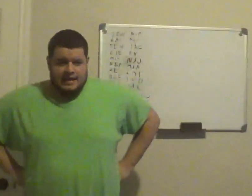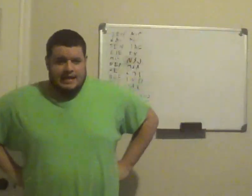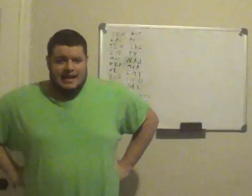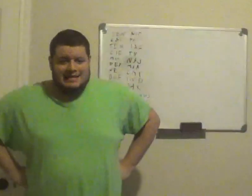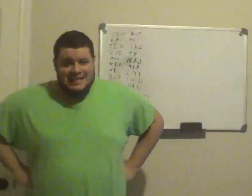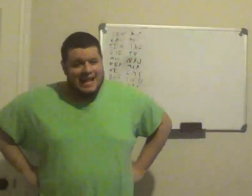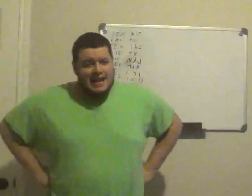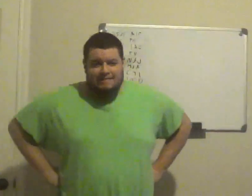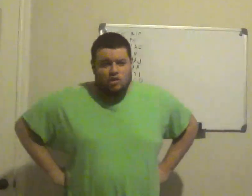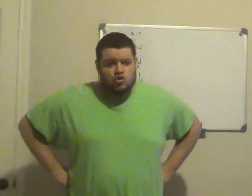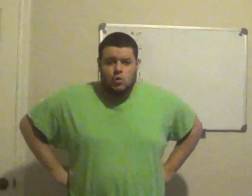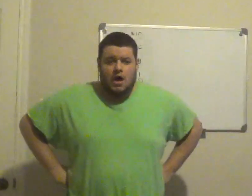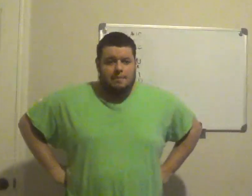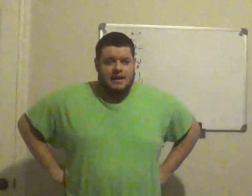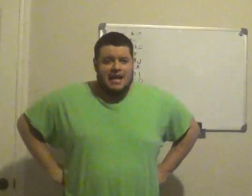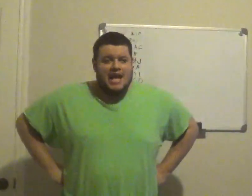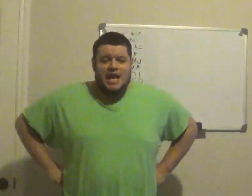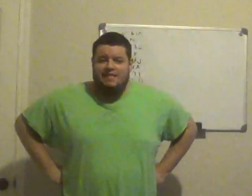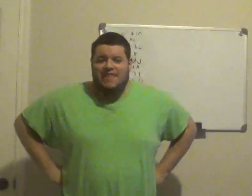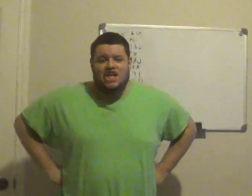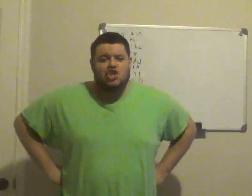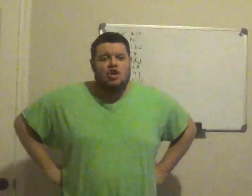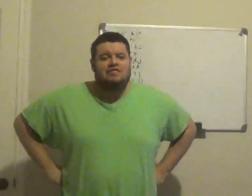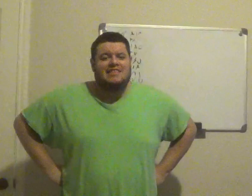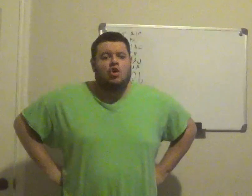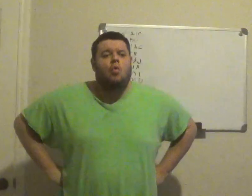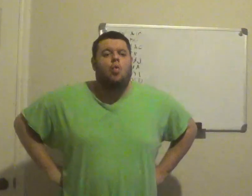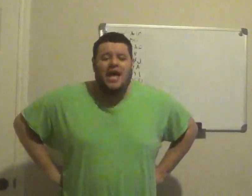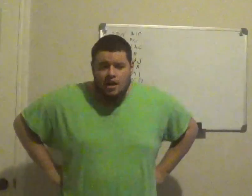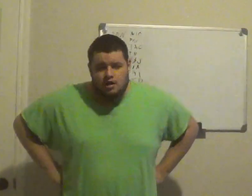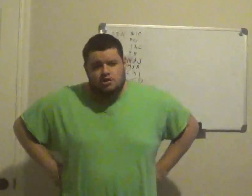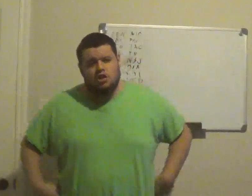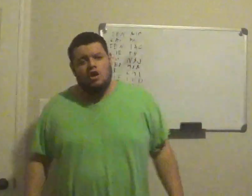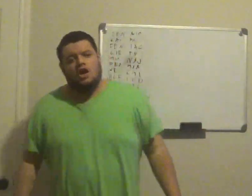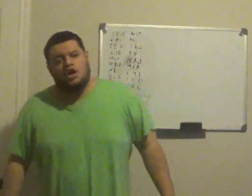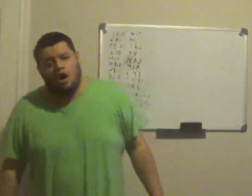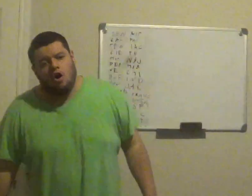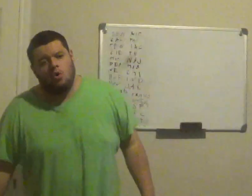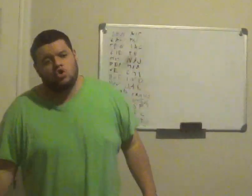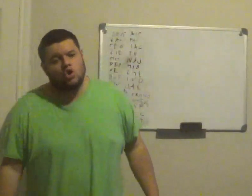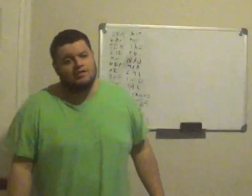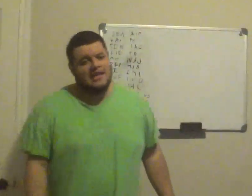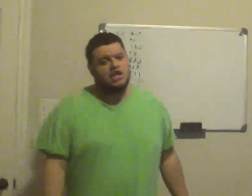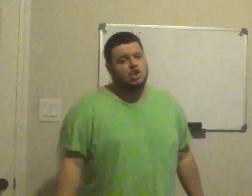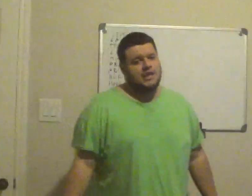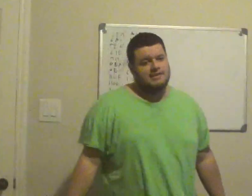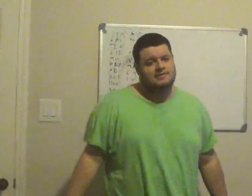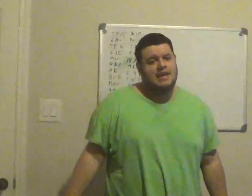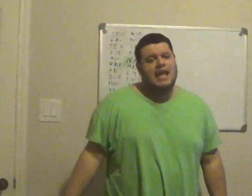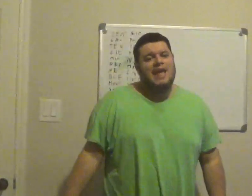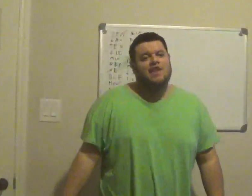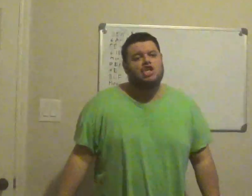the NFL screwed up, they should have let the Raiders go to Los Angeles, and the